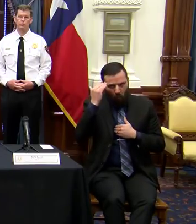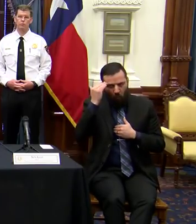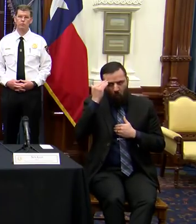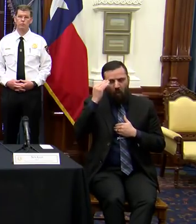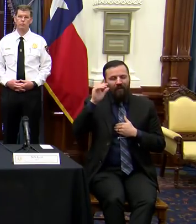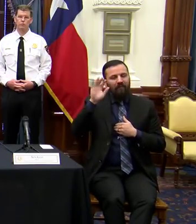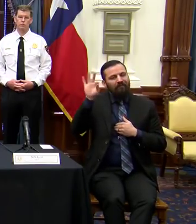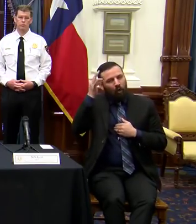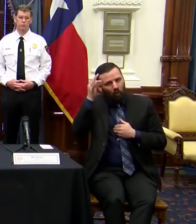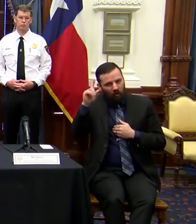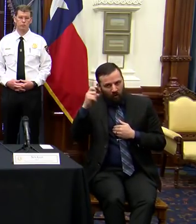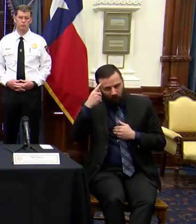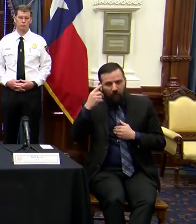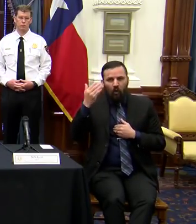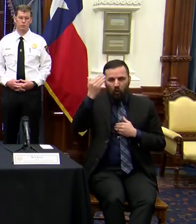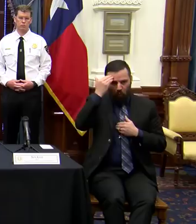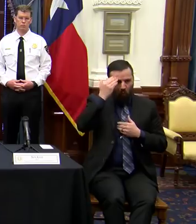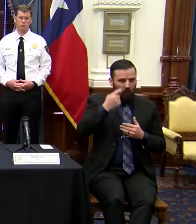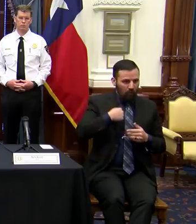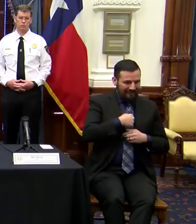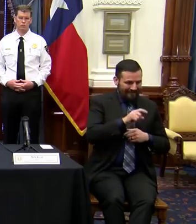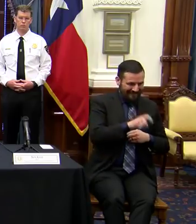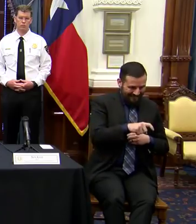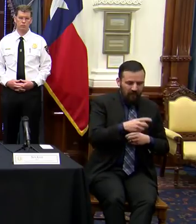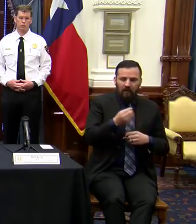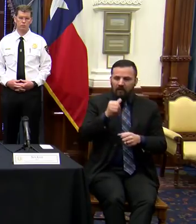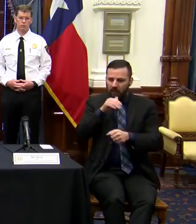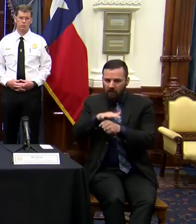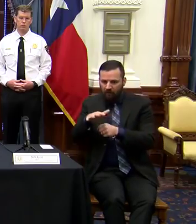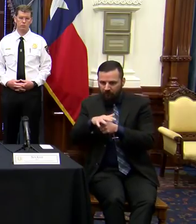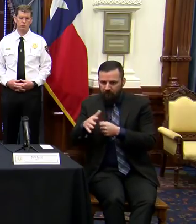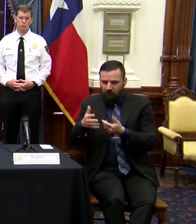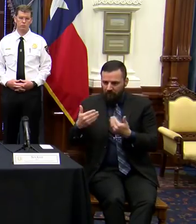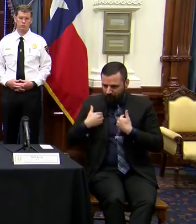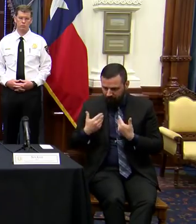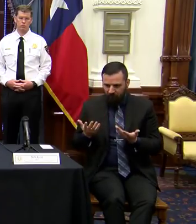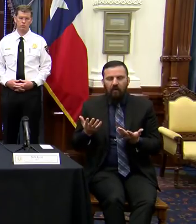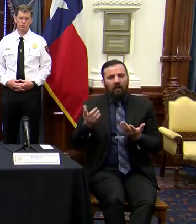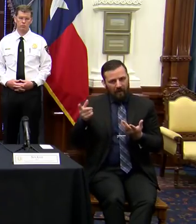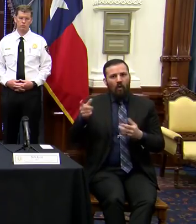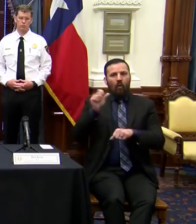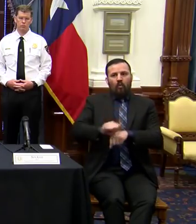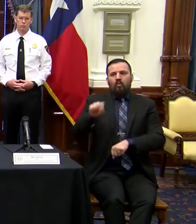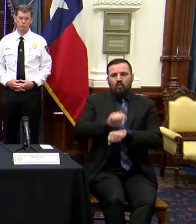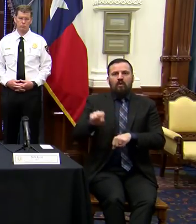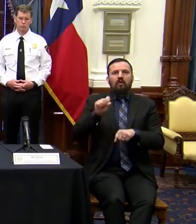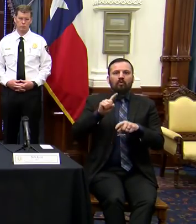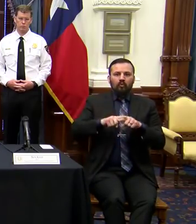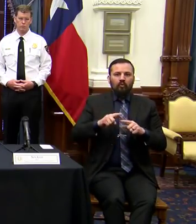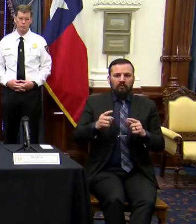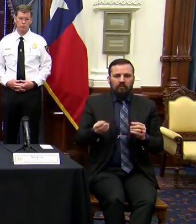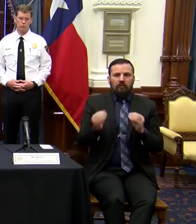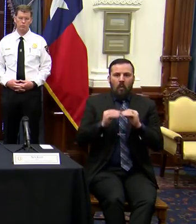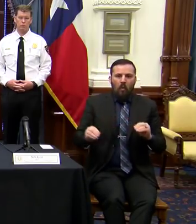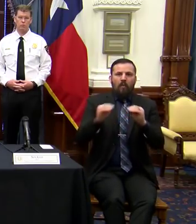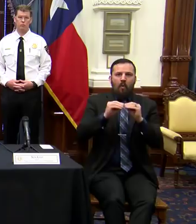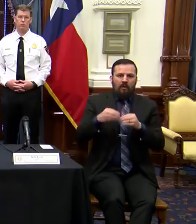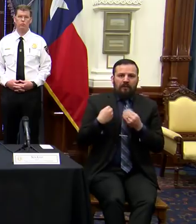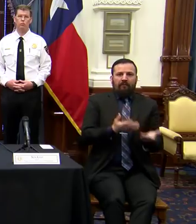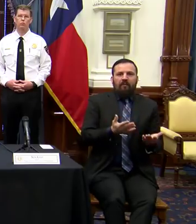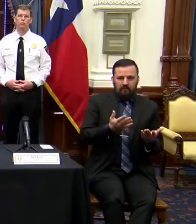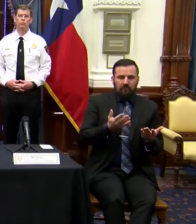both our demand as well as the inadequate supply, and they are working aggressively to ramp up the supplies that they are providing.